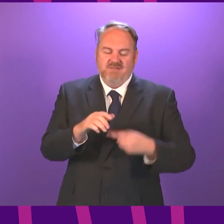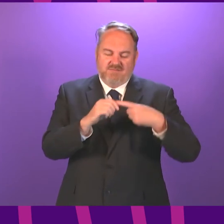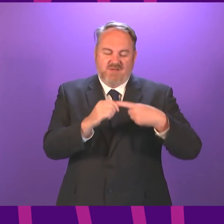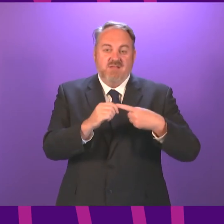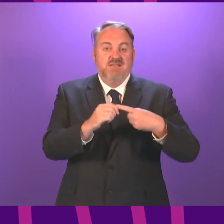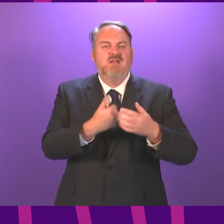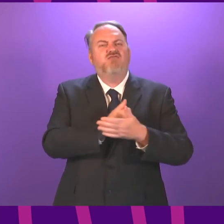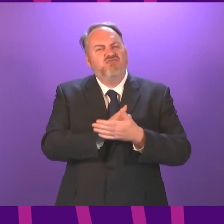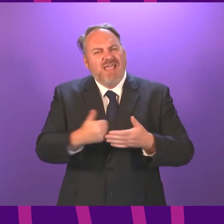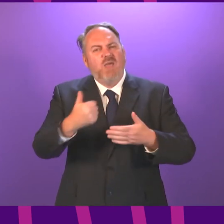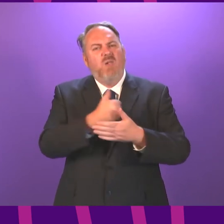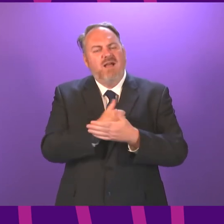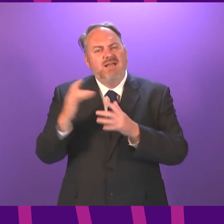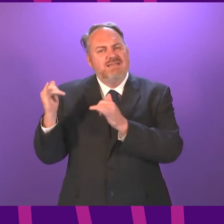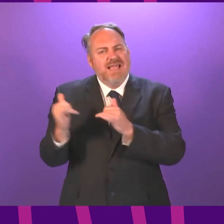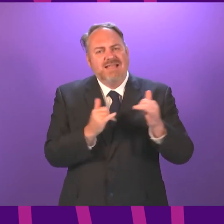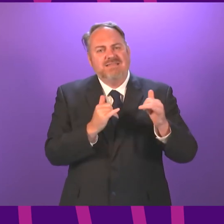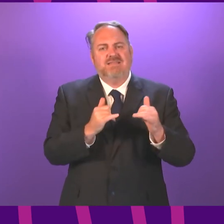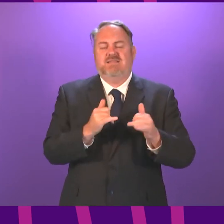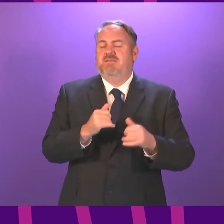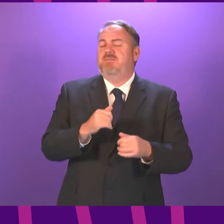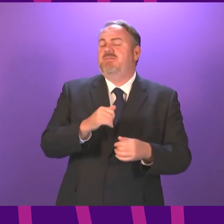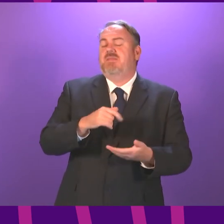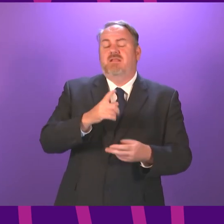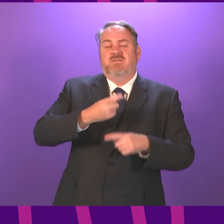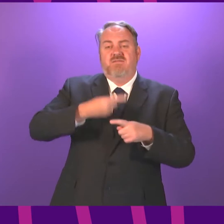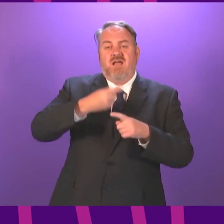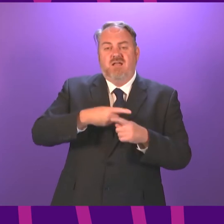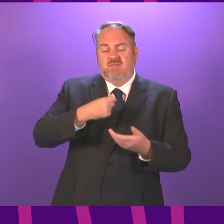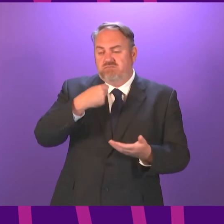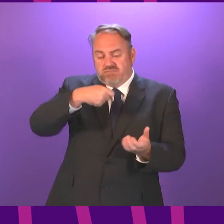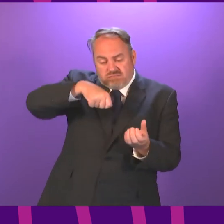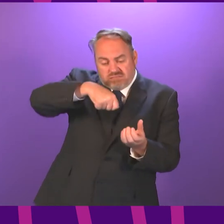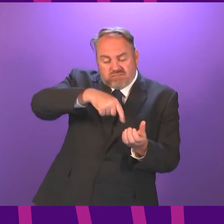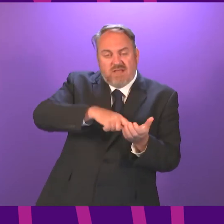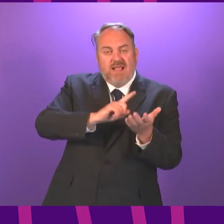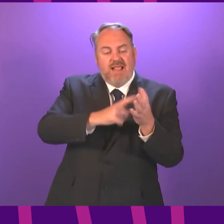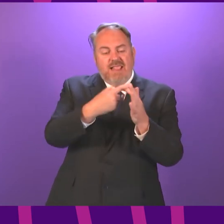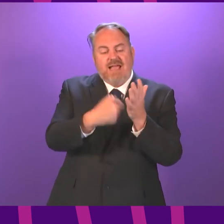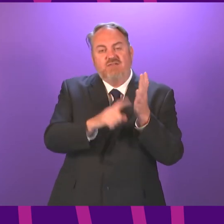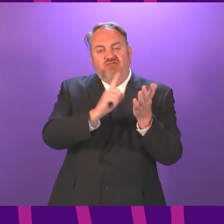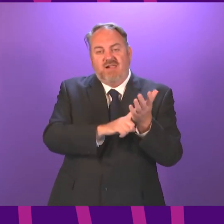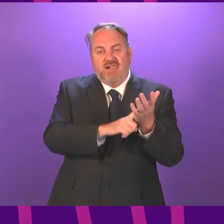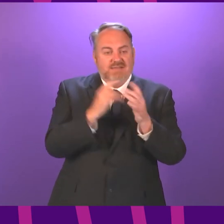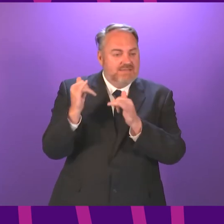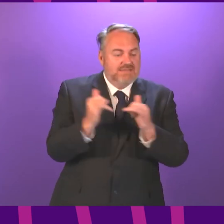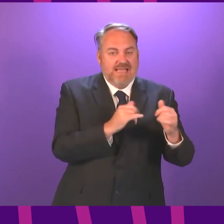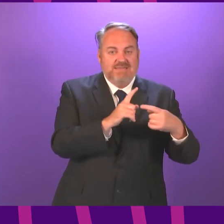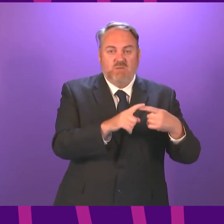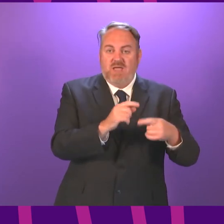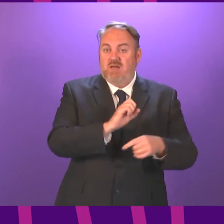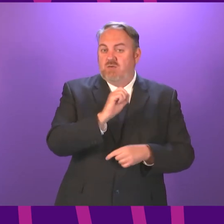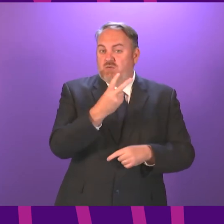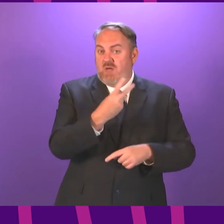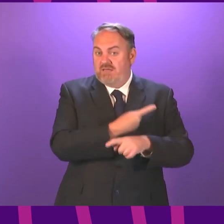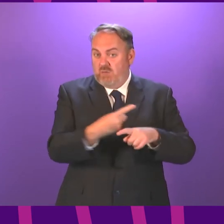get tested regularly. Free lateral flow tests are available through the NHS Informed website so that you can take a test twice a week. And